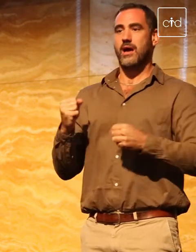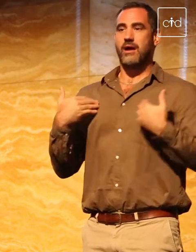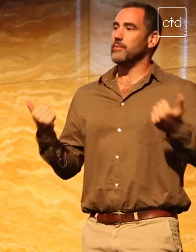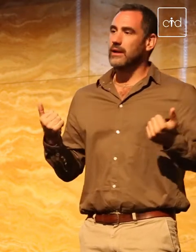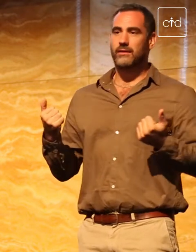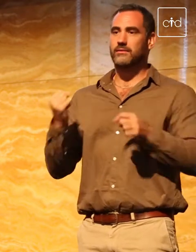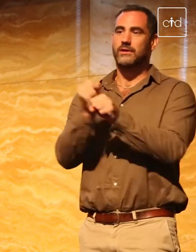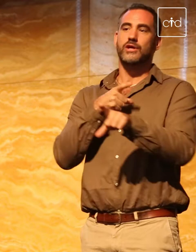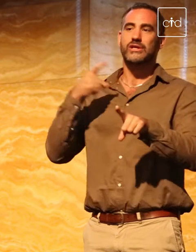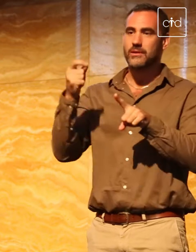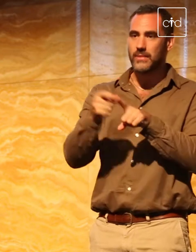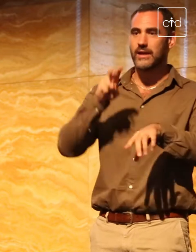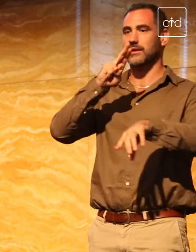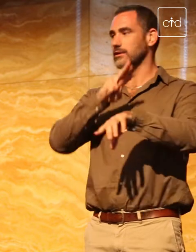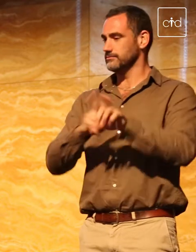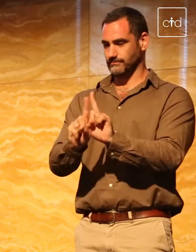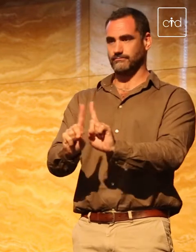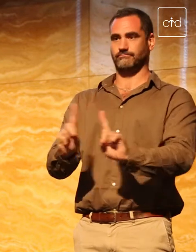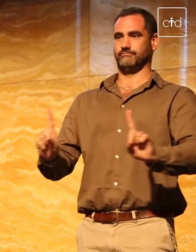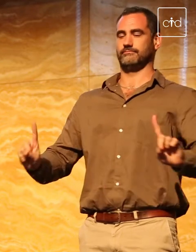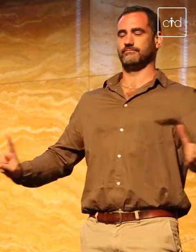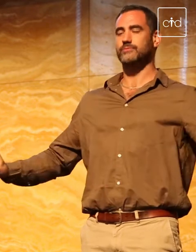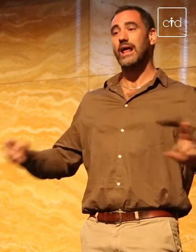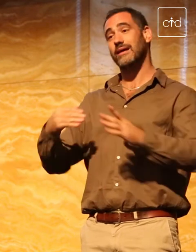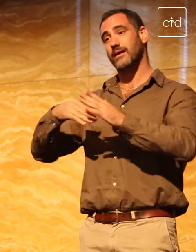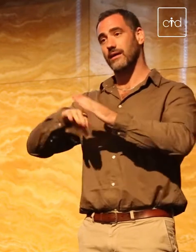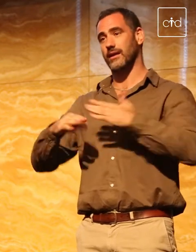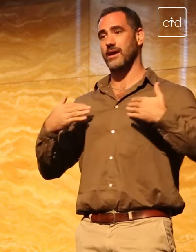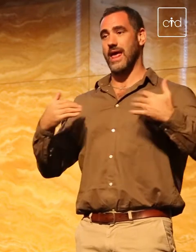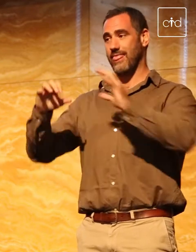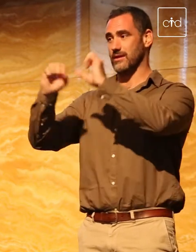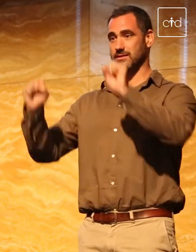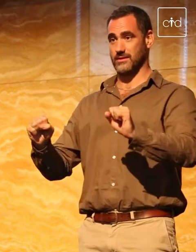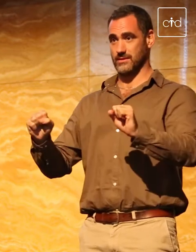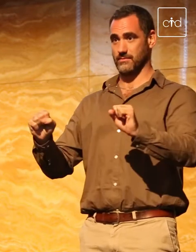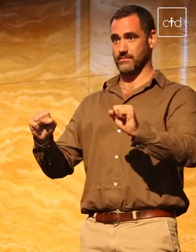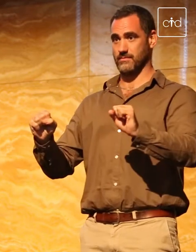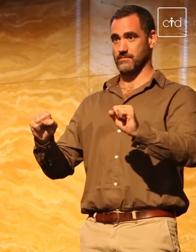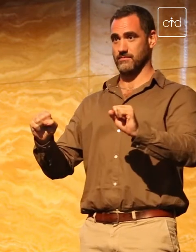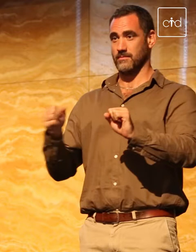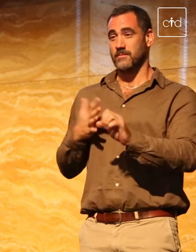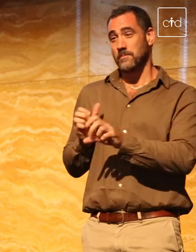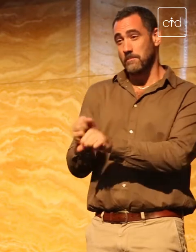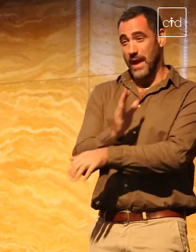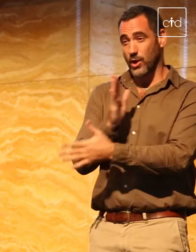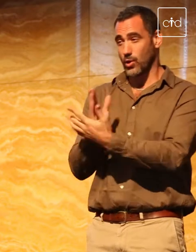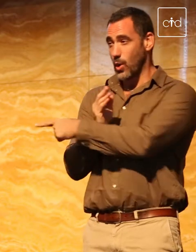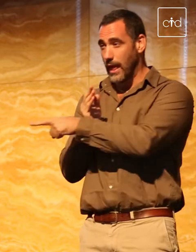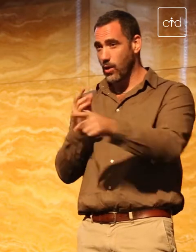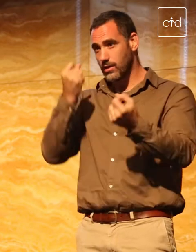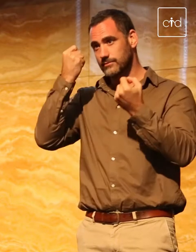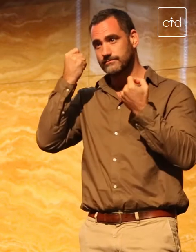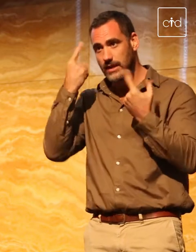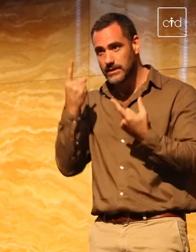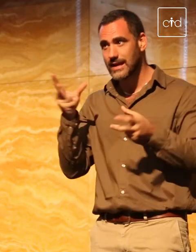the GPs, whatever aspect of the health system, that they understand and listen to what